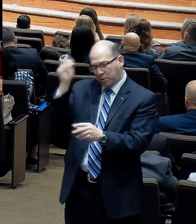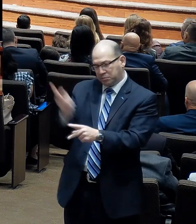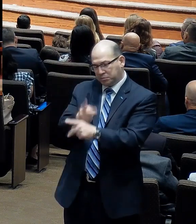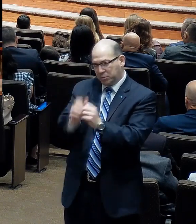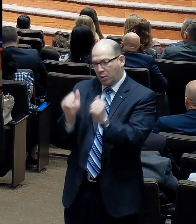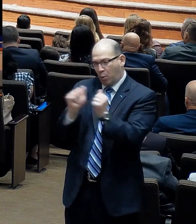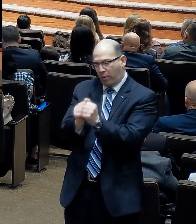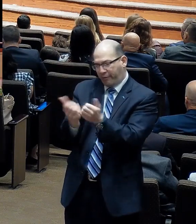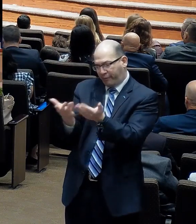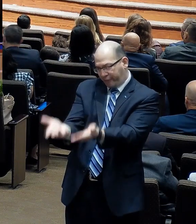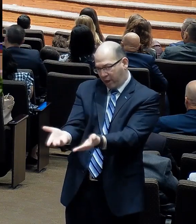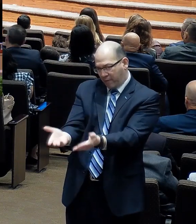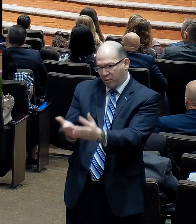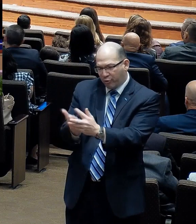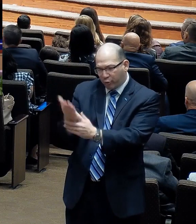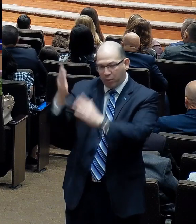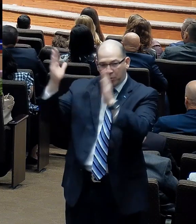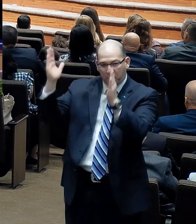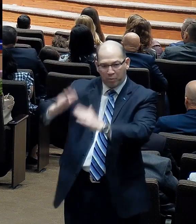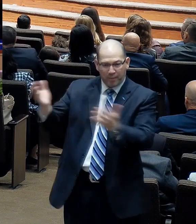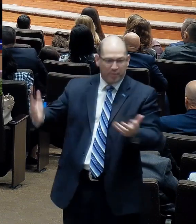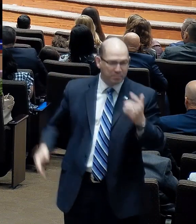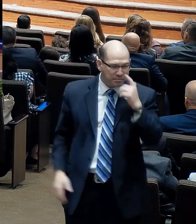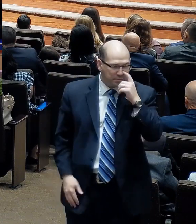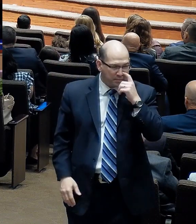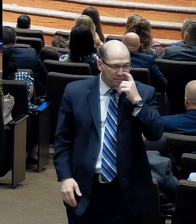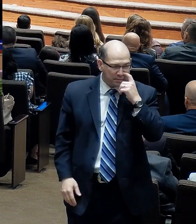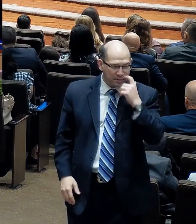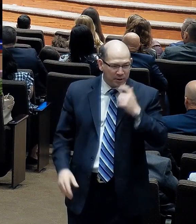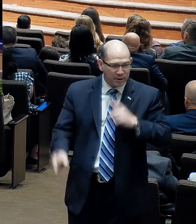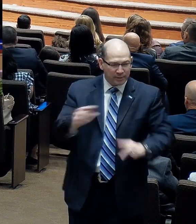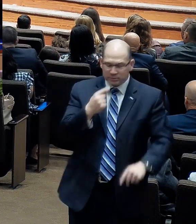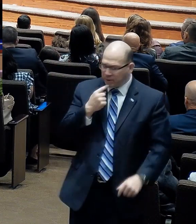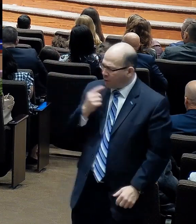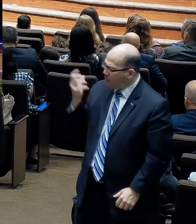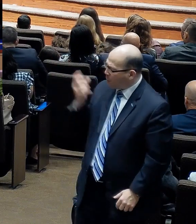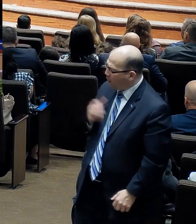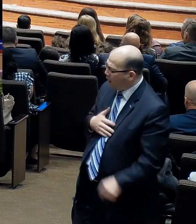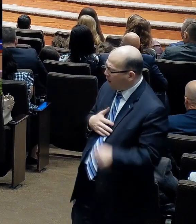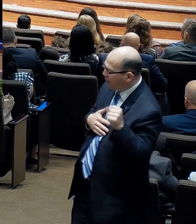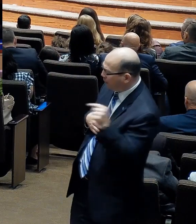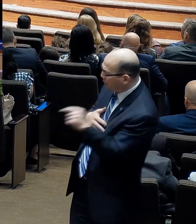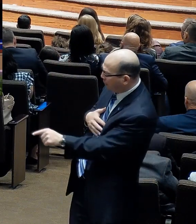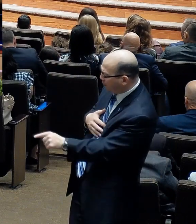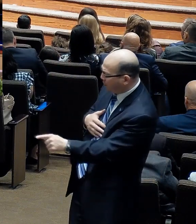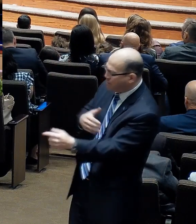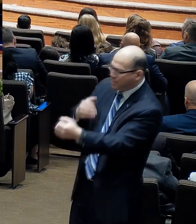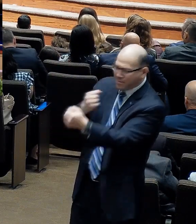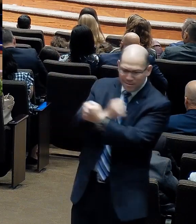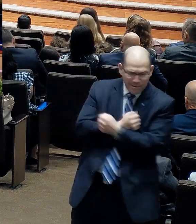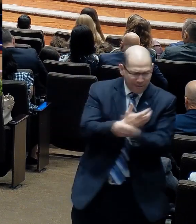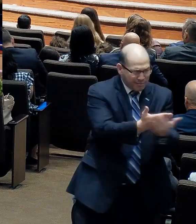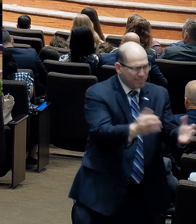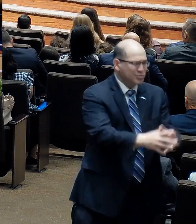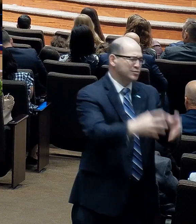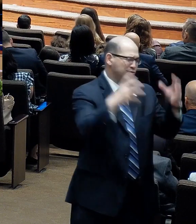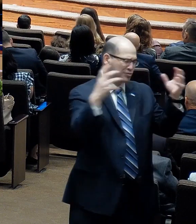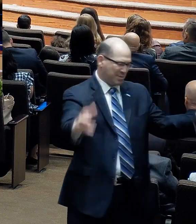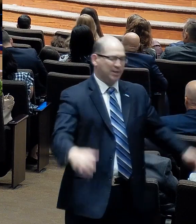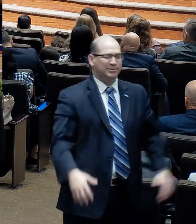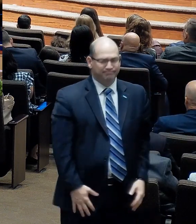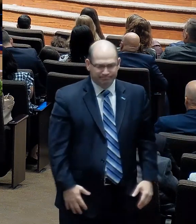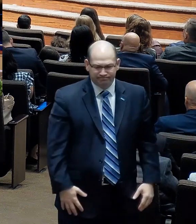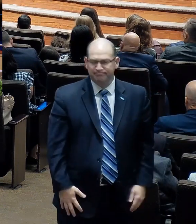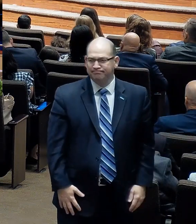Behold how he loved them. Trials have an interesting way to deepen our love for God and for those that God's placed